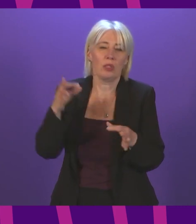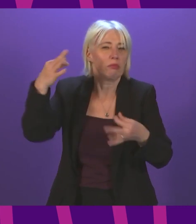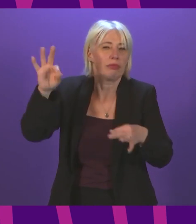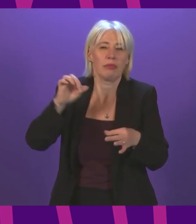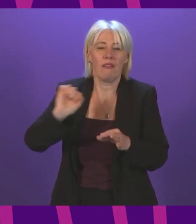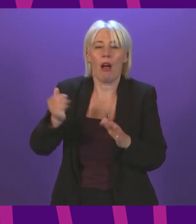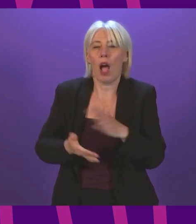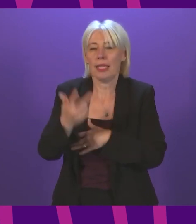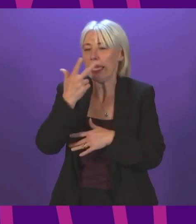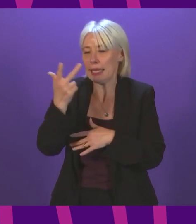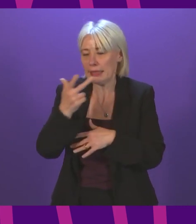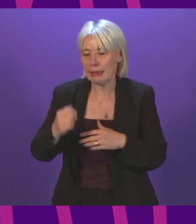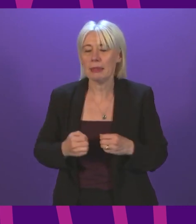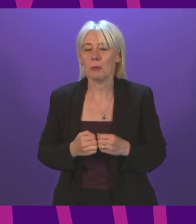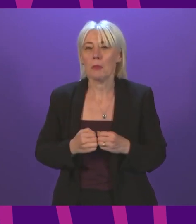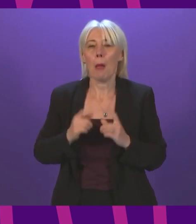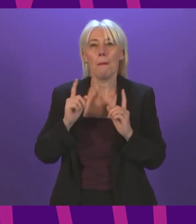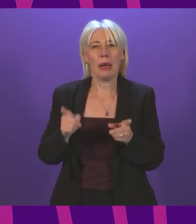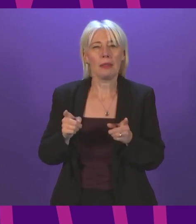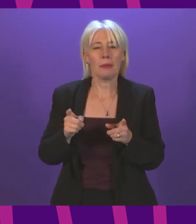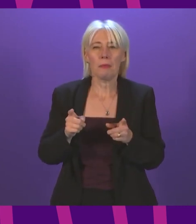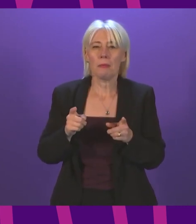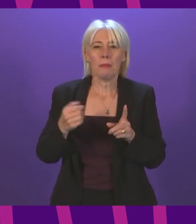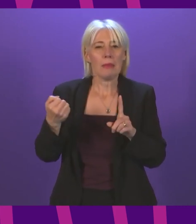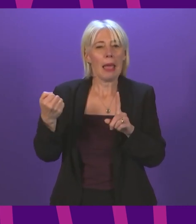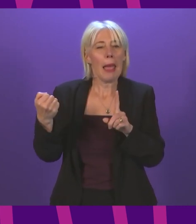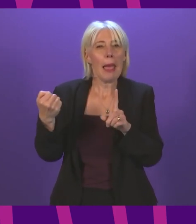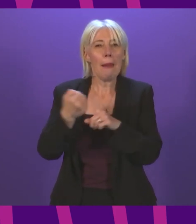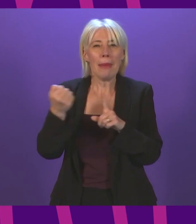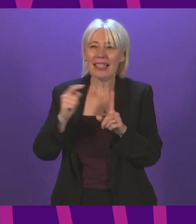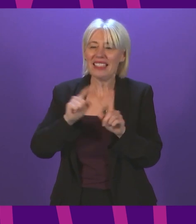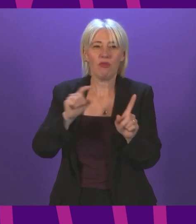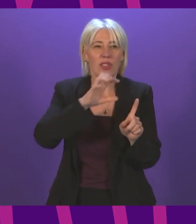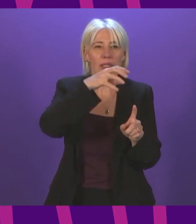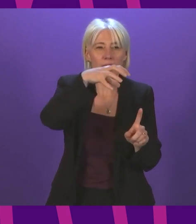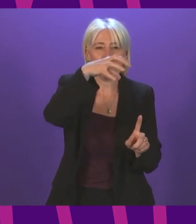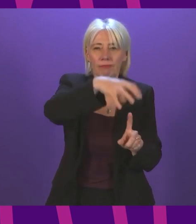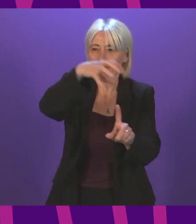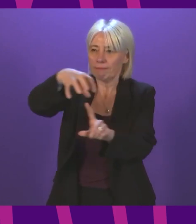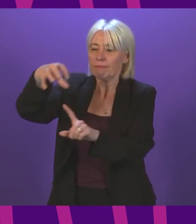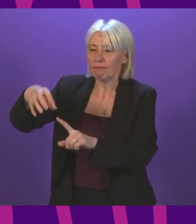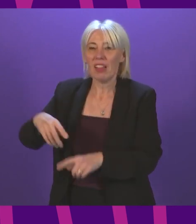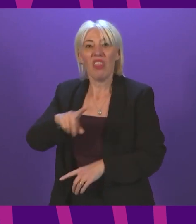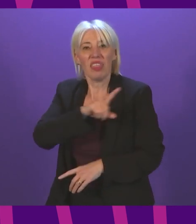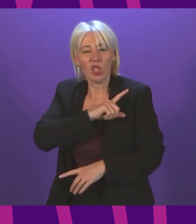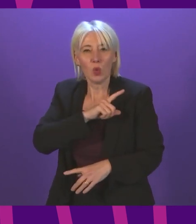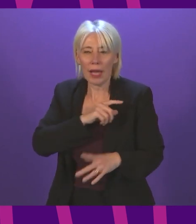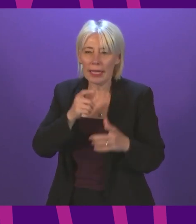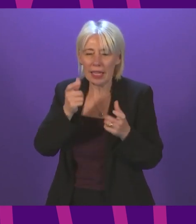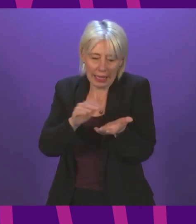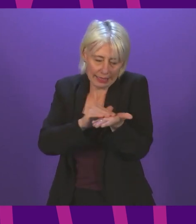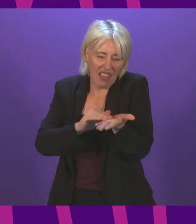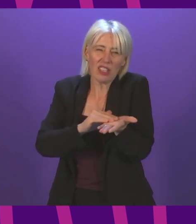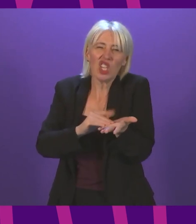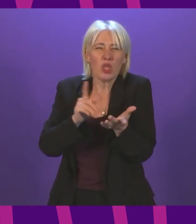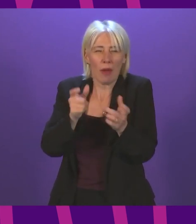here. In terms of the impact on different sectors, that's exactly why we're taking care with some of the definitions.